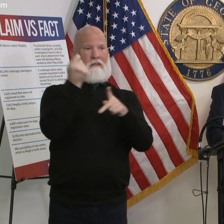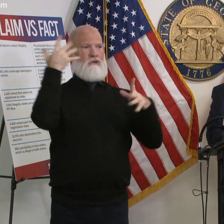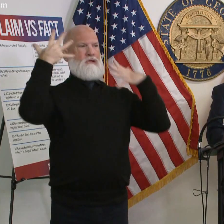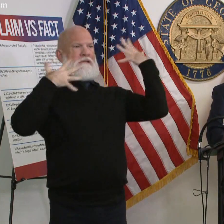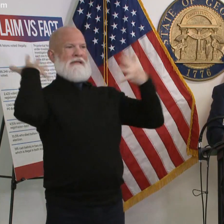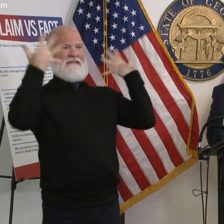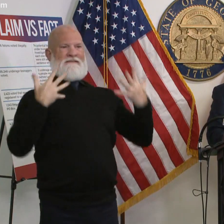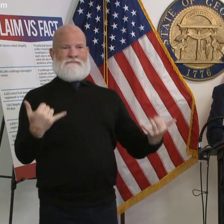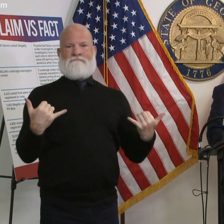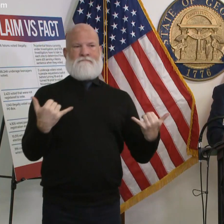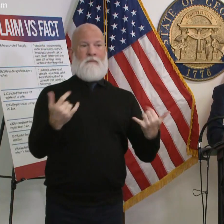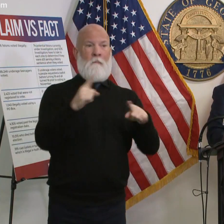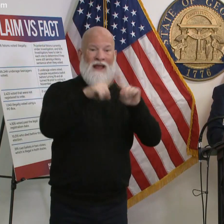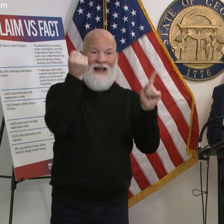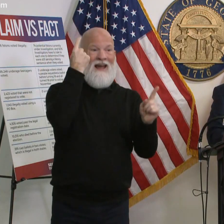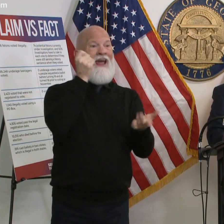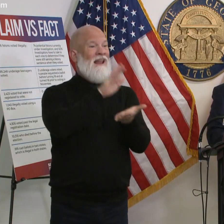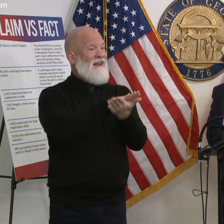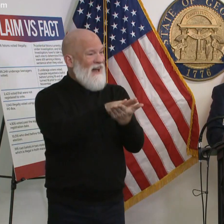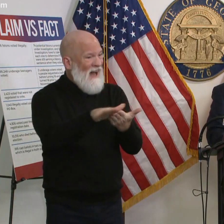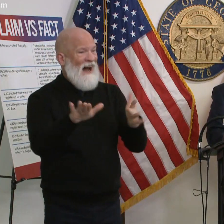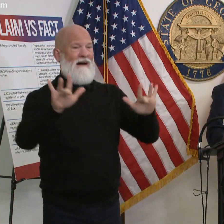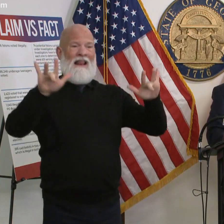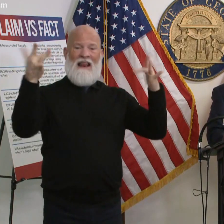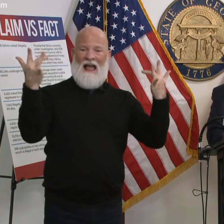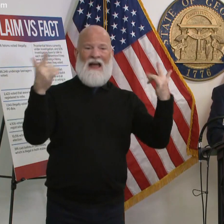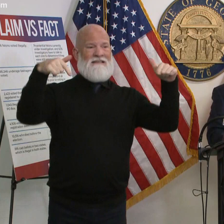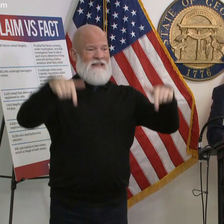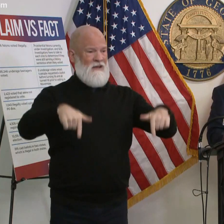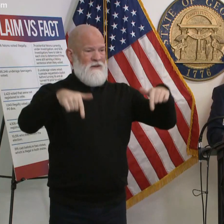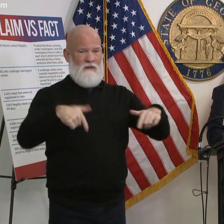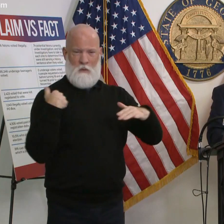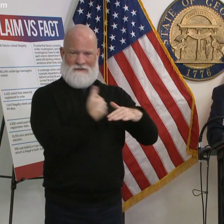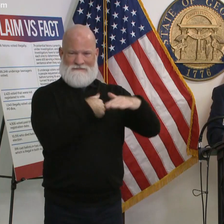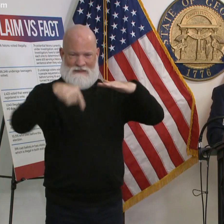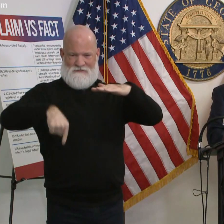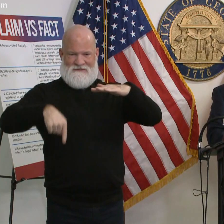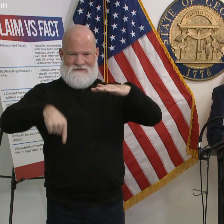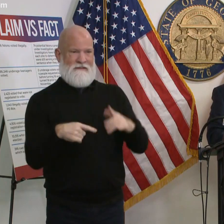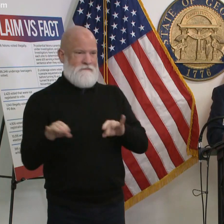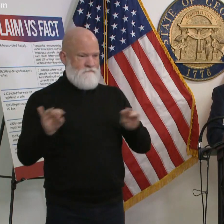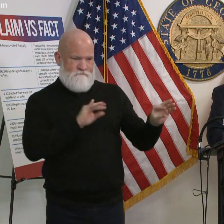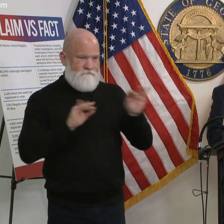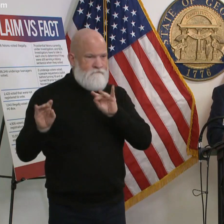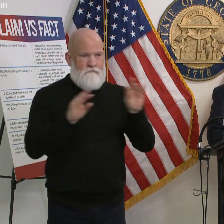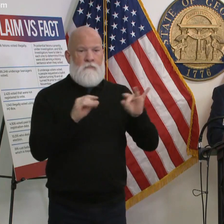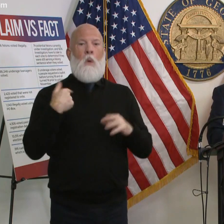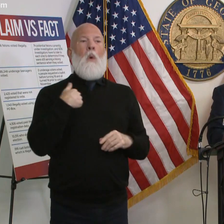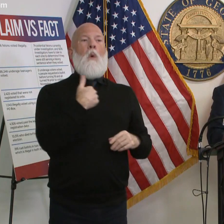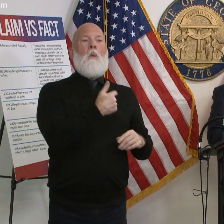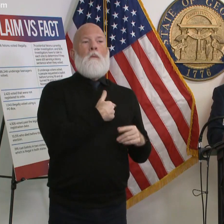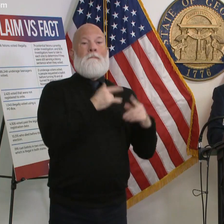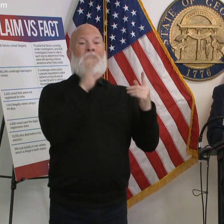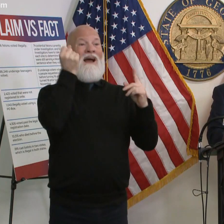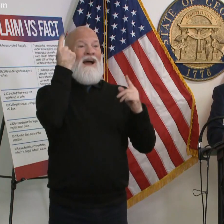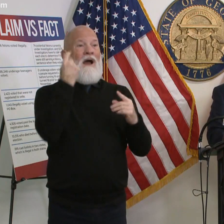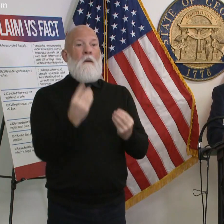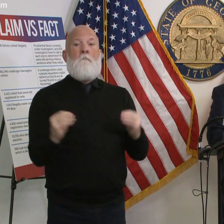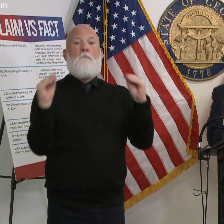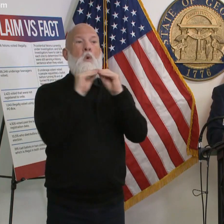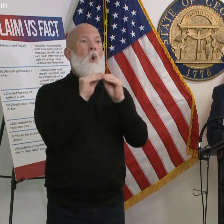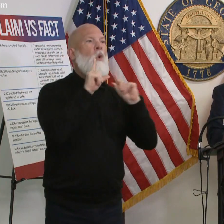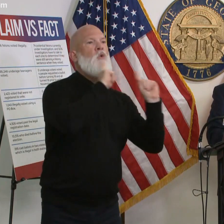it's been sort of calm downstairs i mean the biggest thing we had to deal with more rumors like you know the rumor of a closure the rumor of